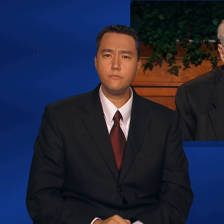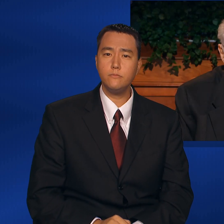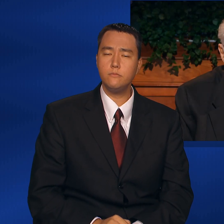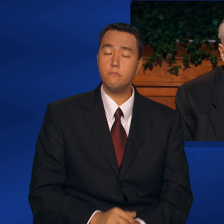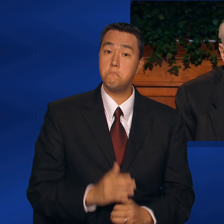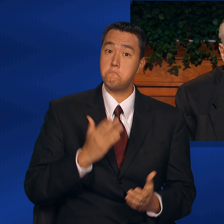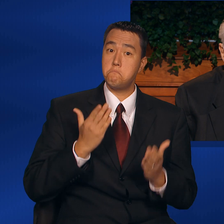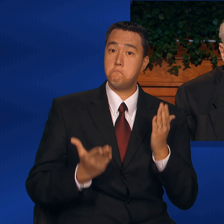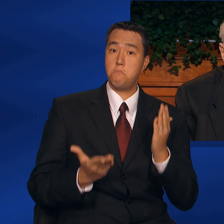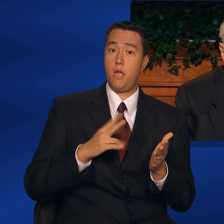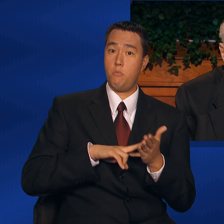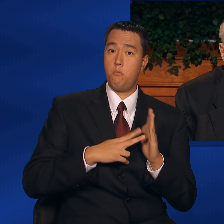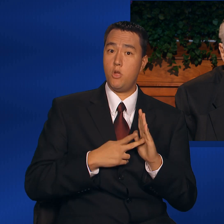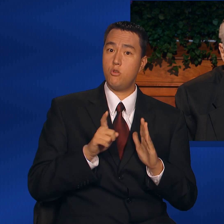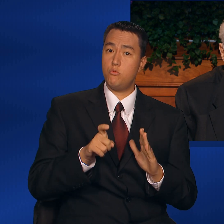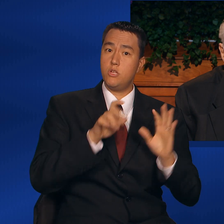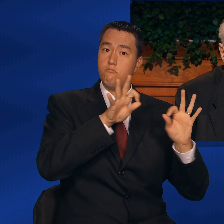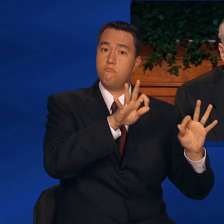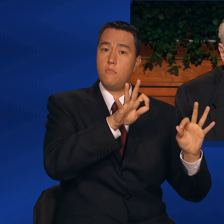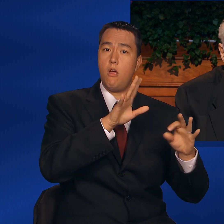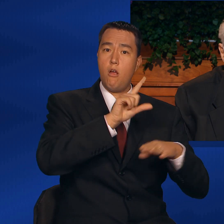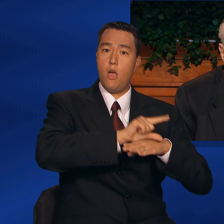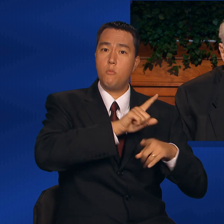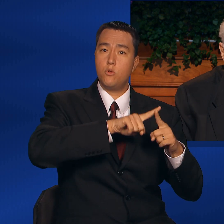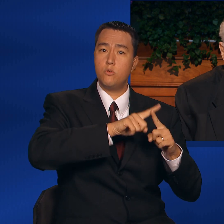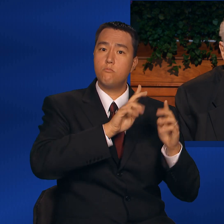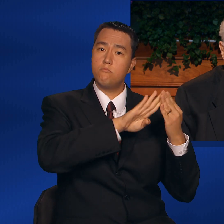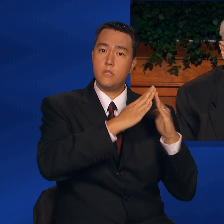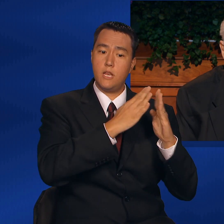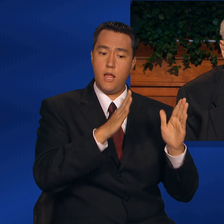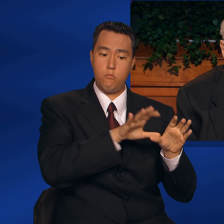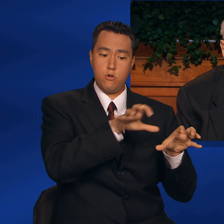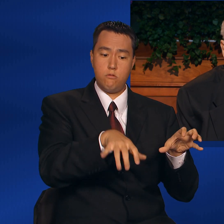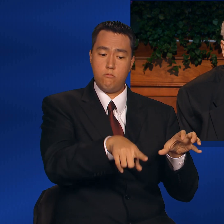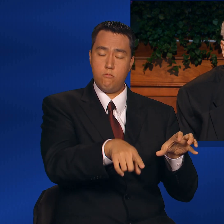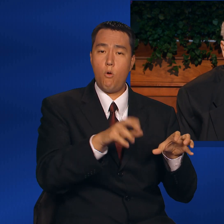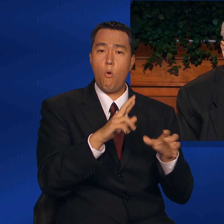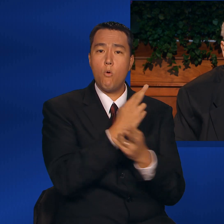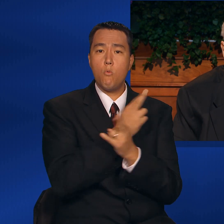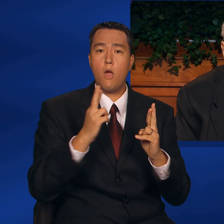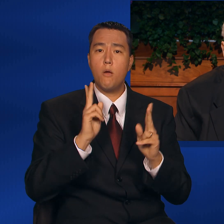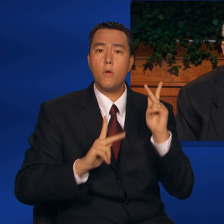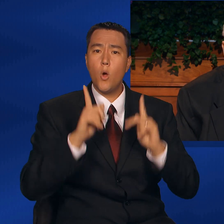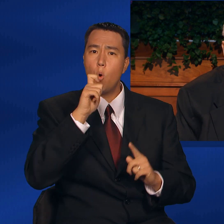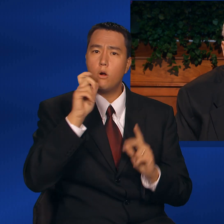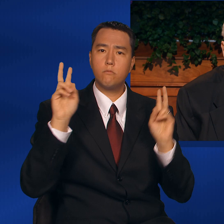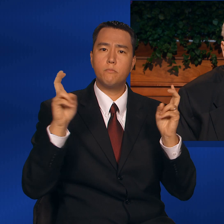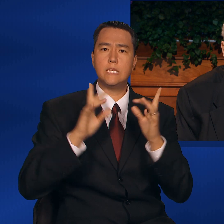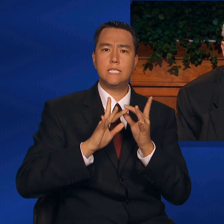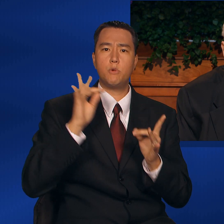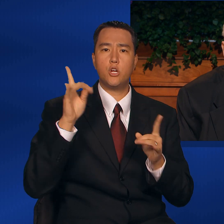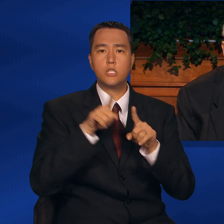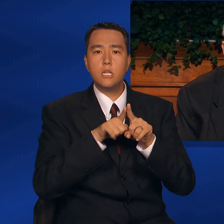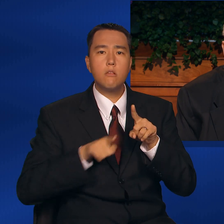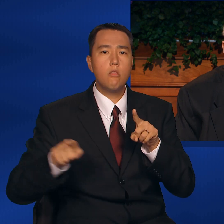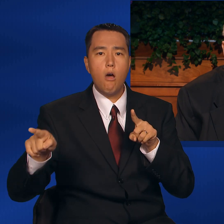This may mean sharing the gospel with neighbors, rescuing those who are spiritually lost,